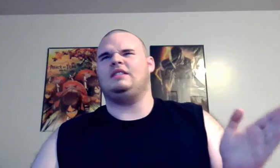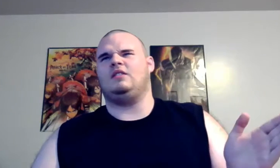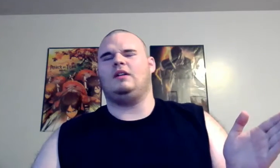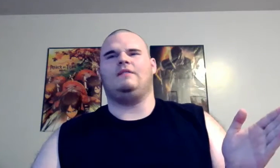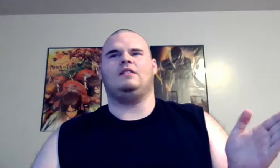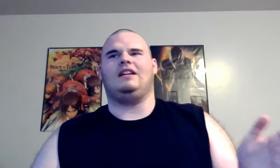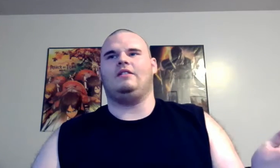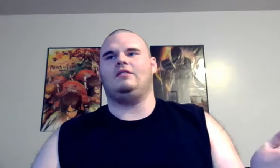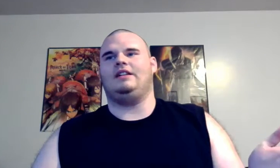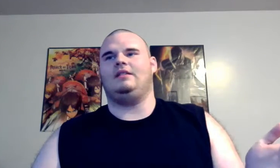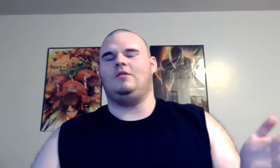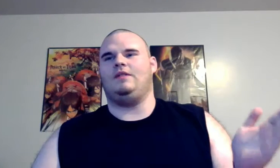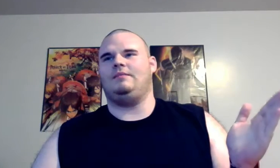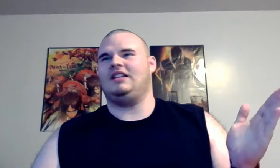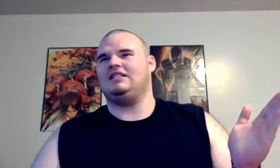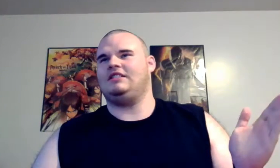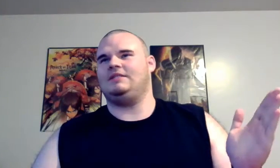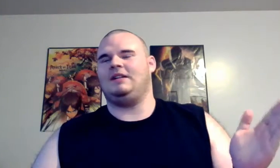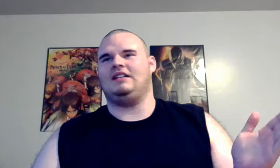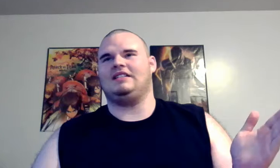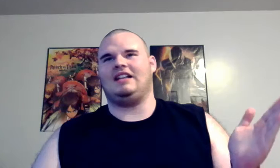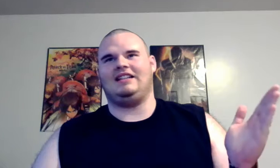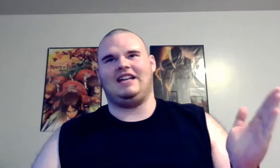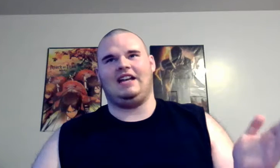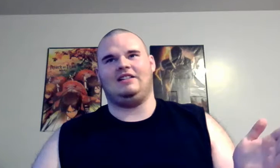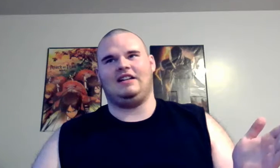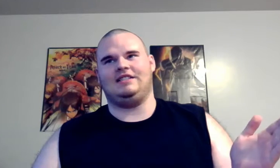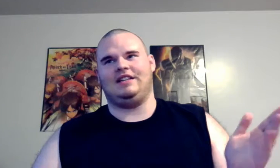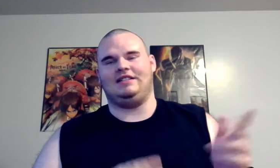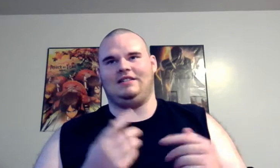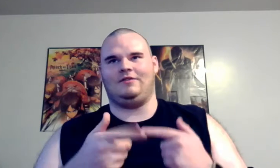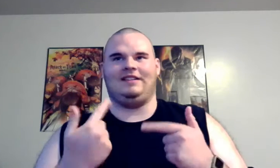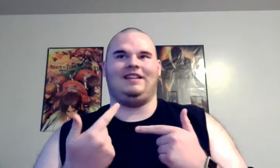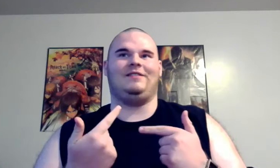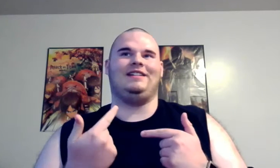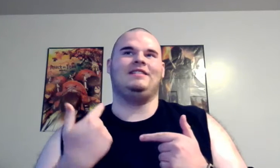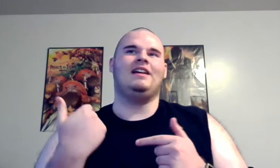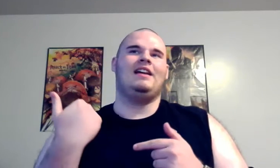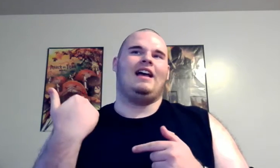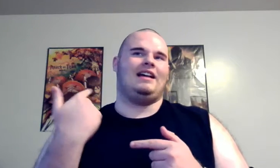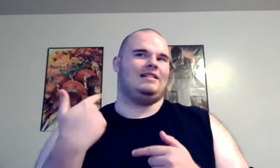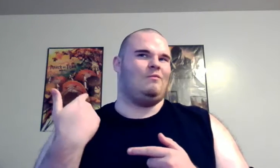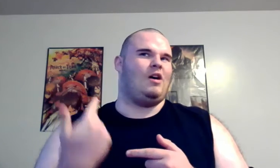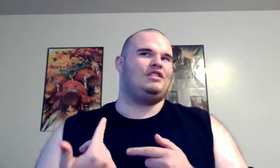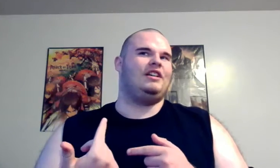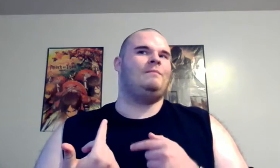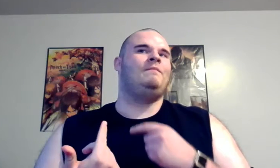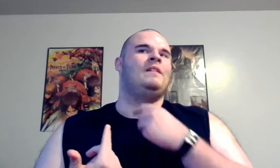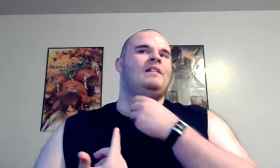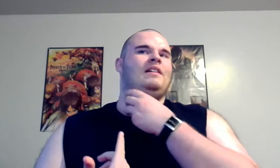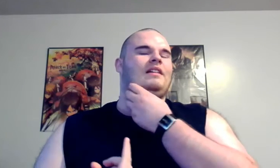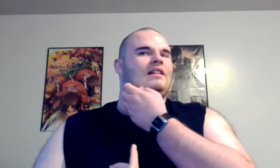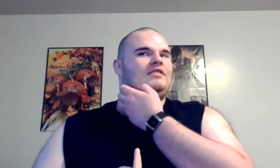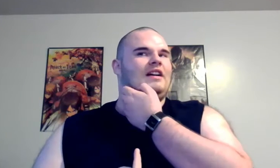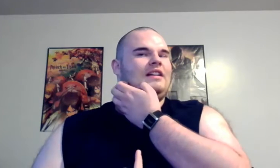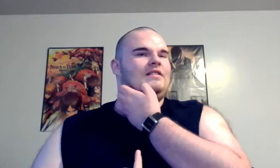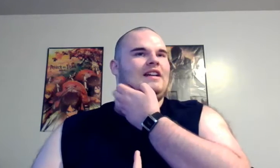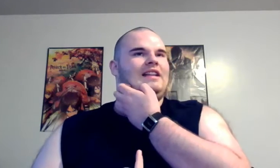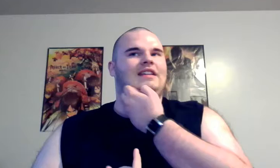or whatever like early in the movie but that's just because I like to analyze things and create theories as I'm watching them you know trying to do that thing